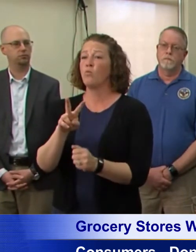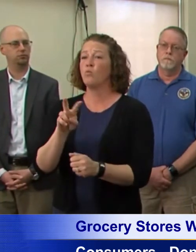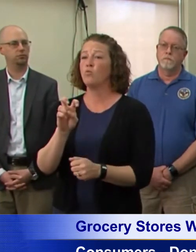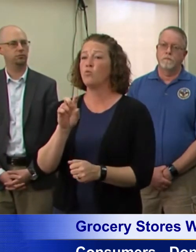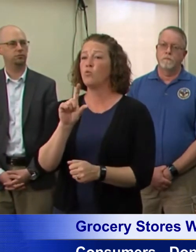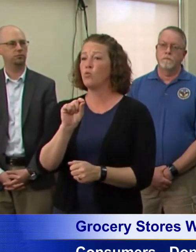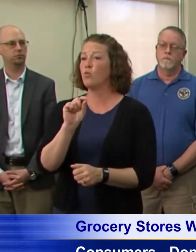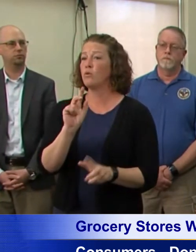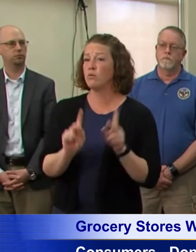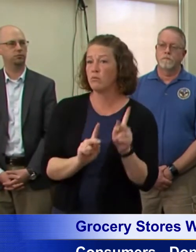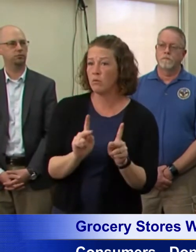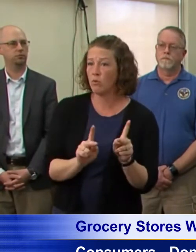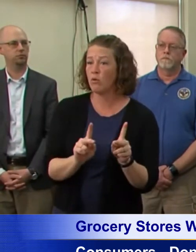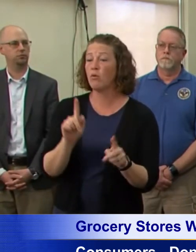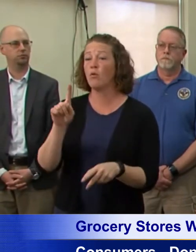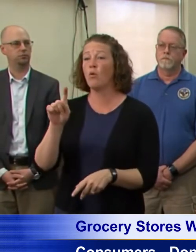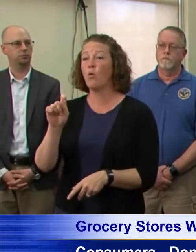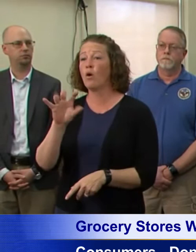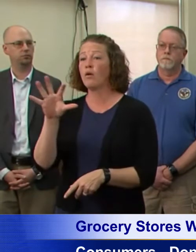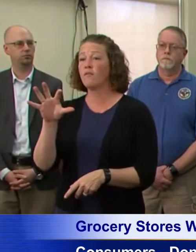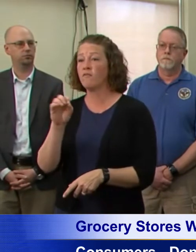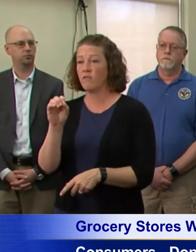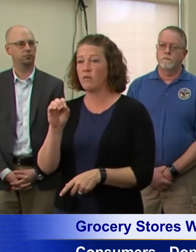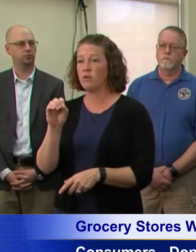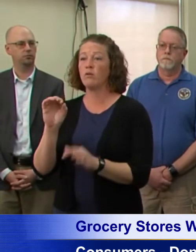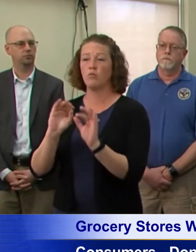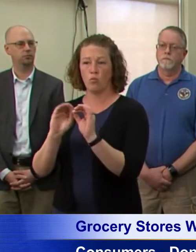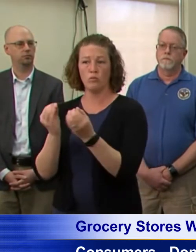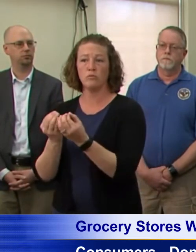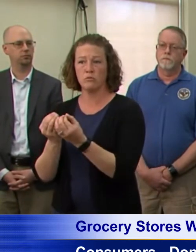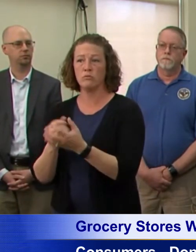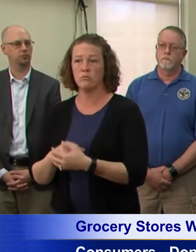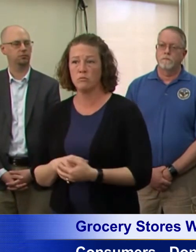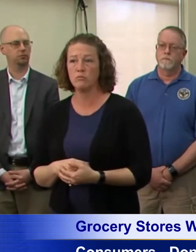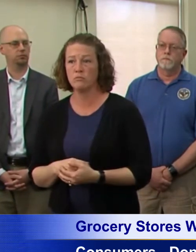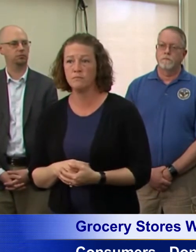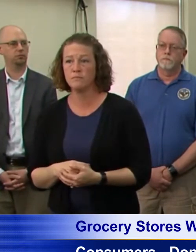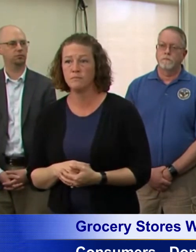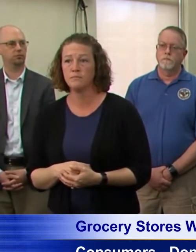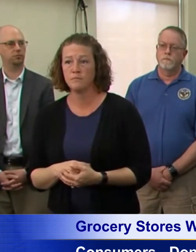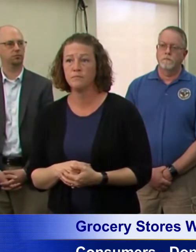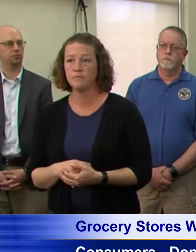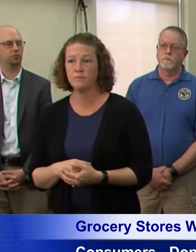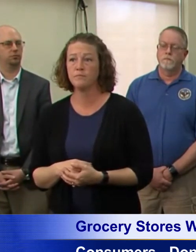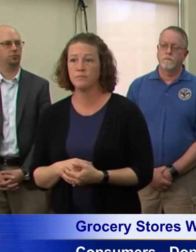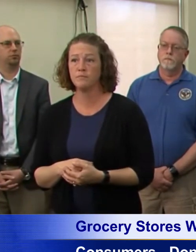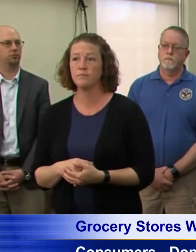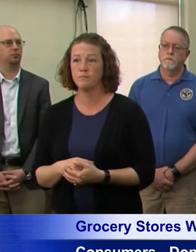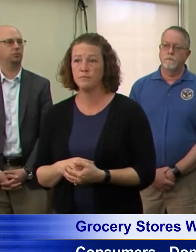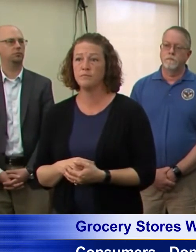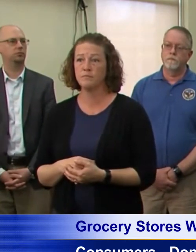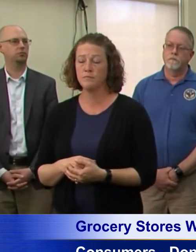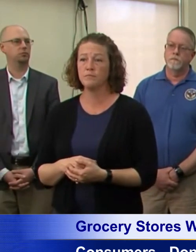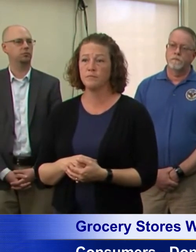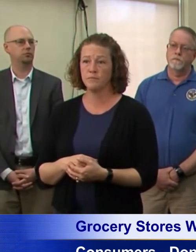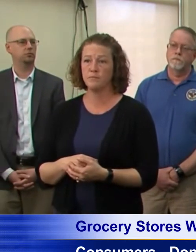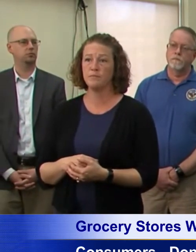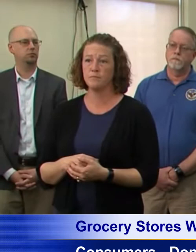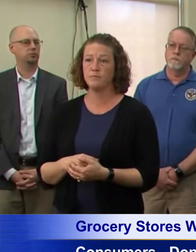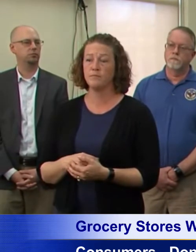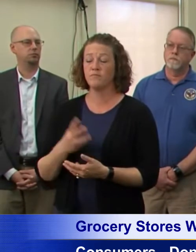and 150 private sector organizations over 16 critical infrastructure